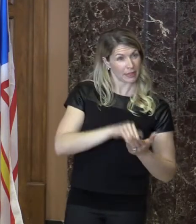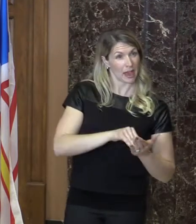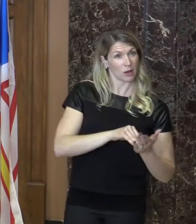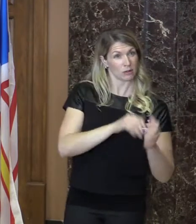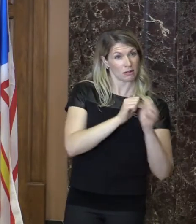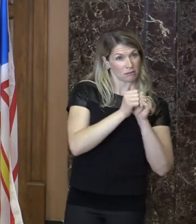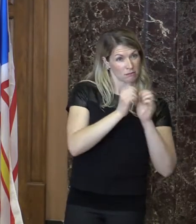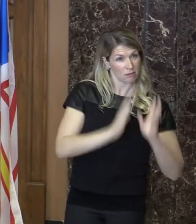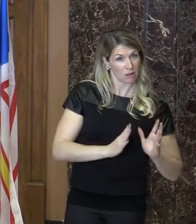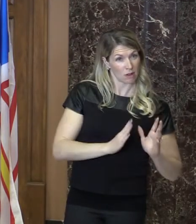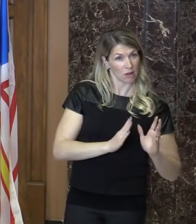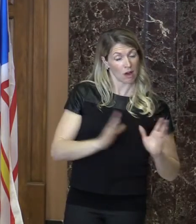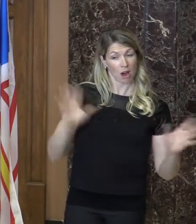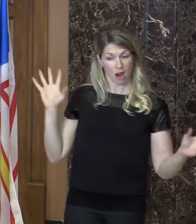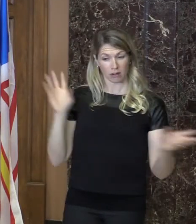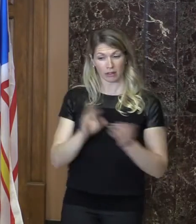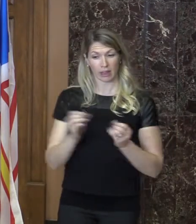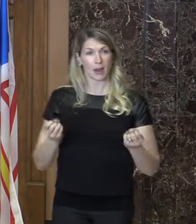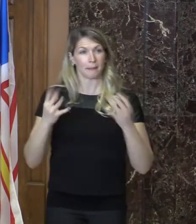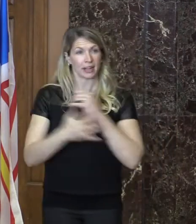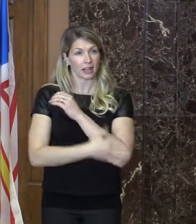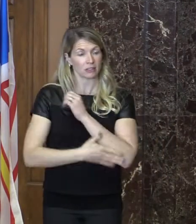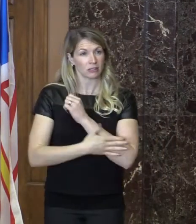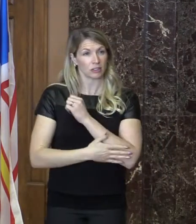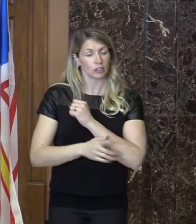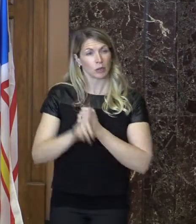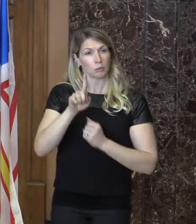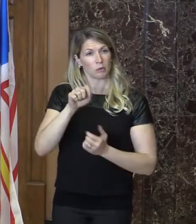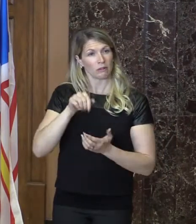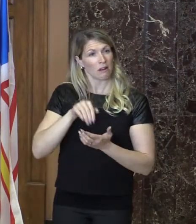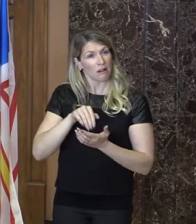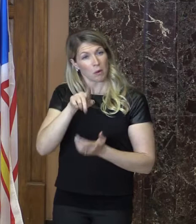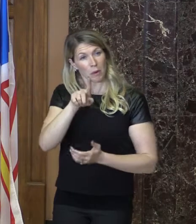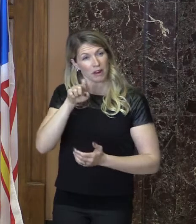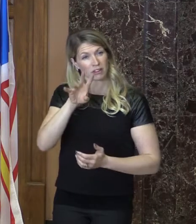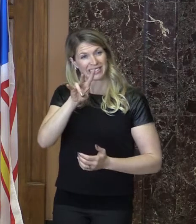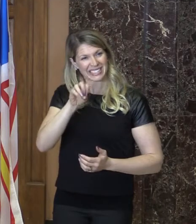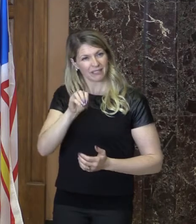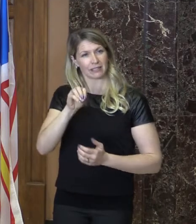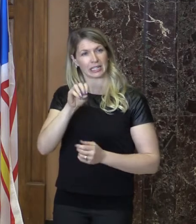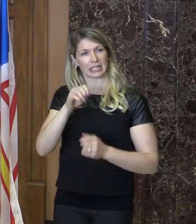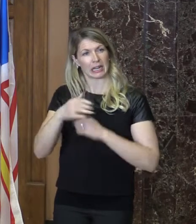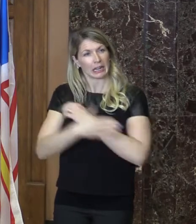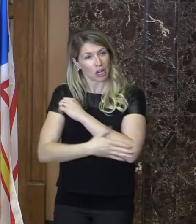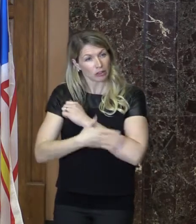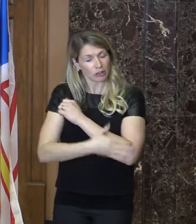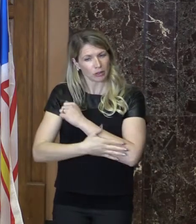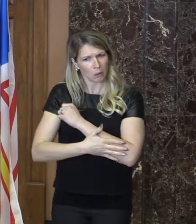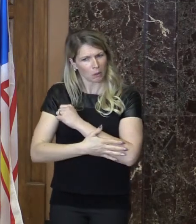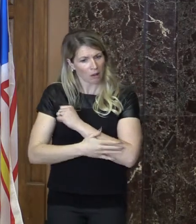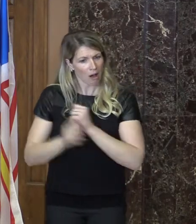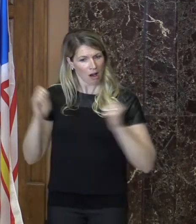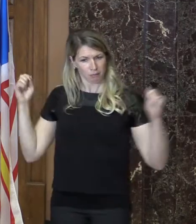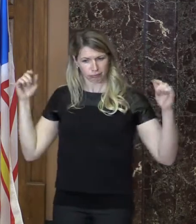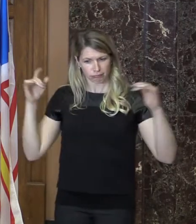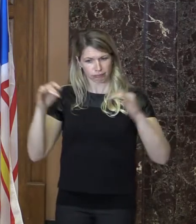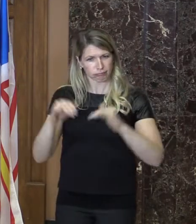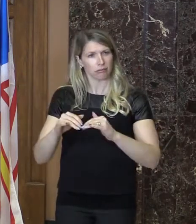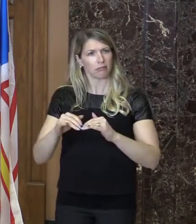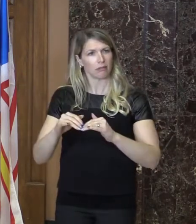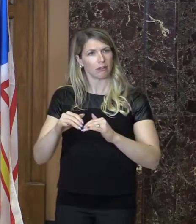107 nations who competed at the 2017 Special Olympics World Winter Games.